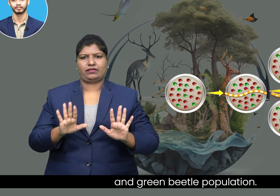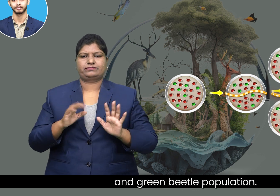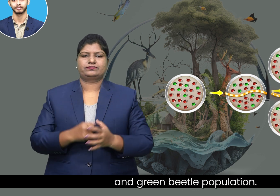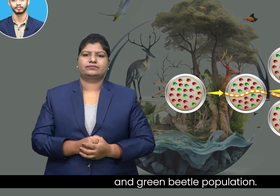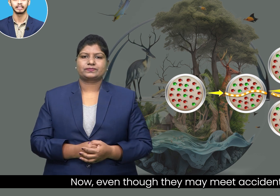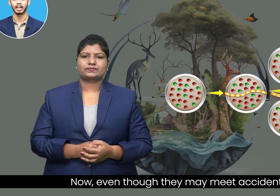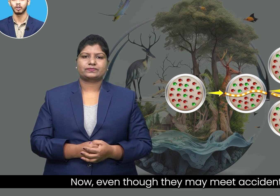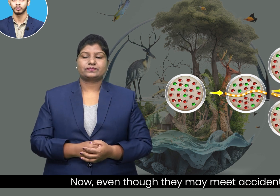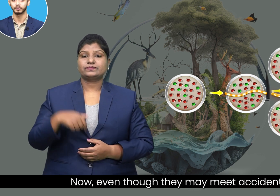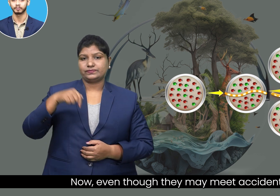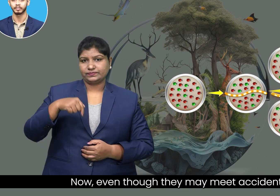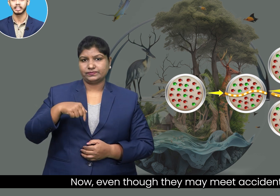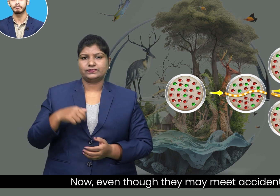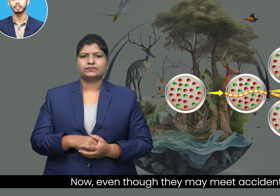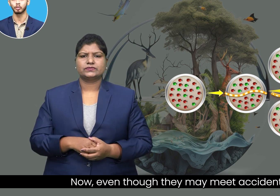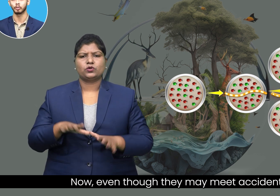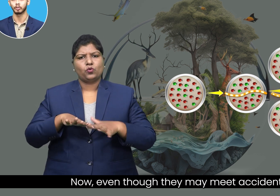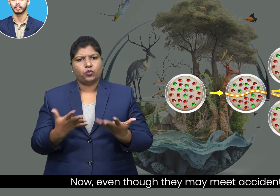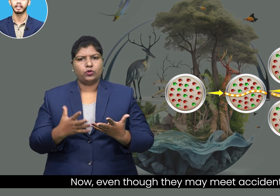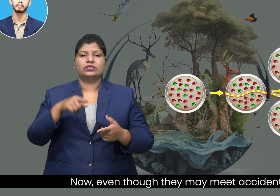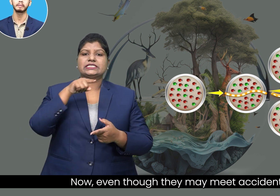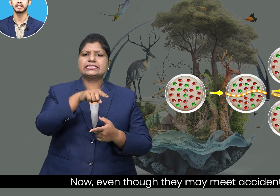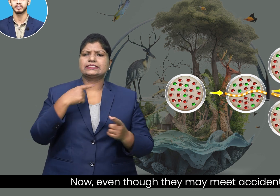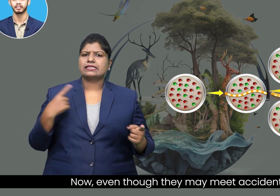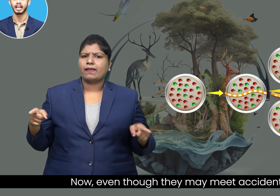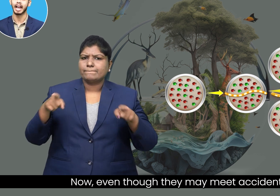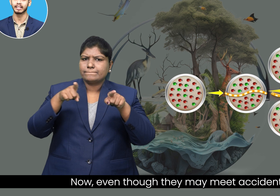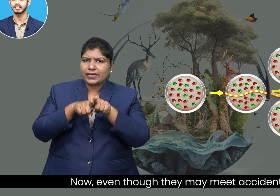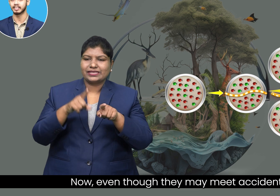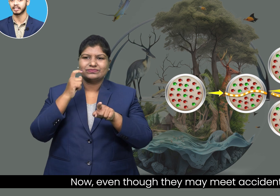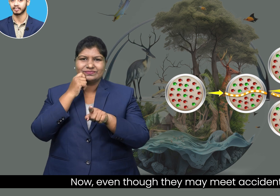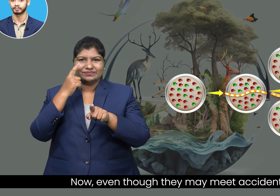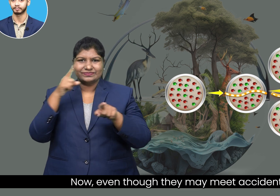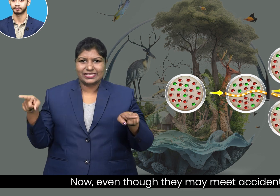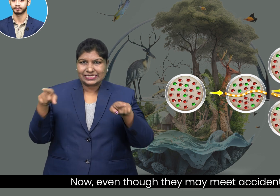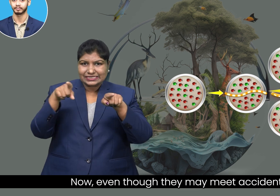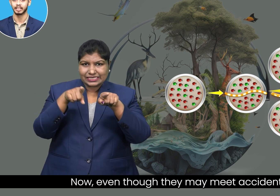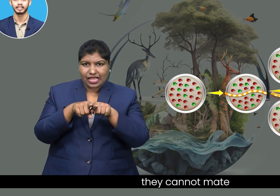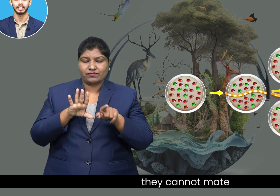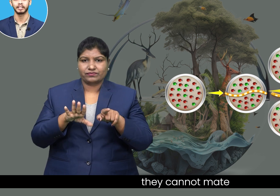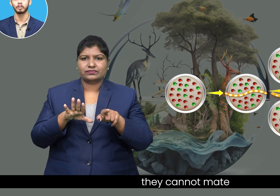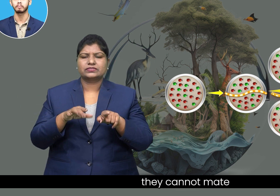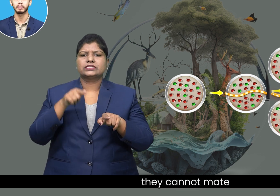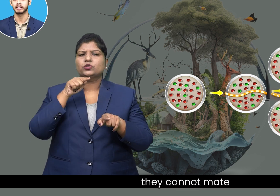Now, even though they may meet accidentally, they cannot mate